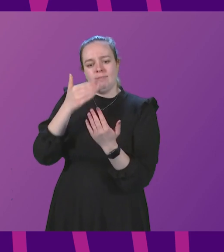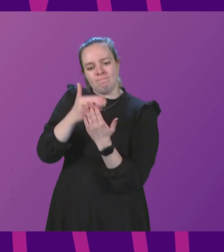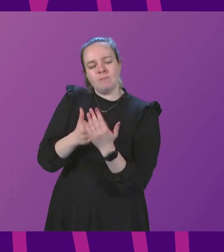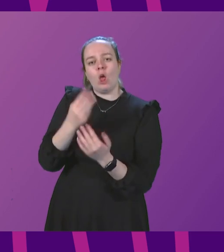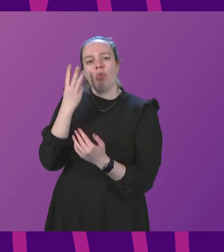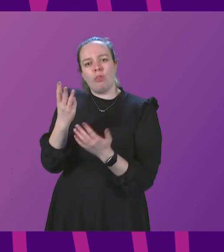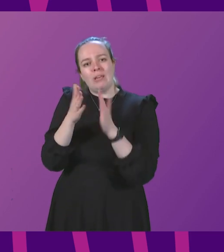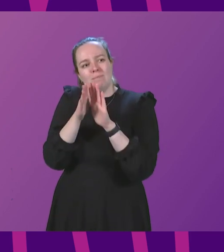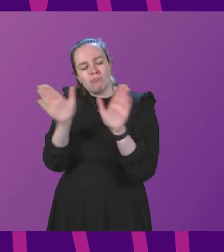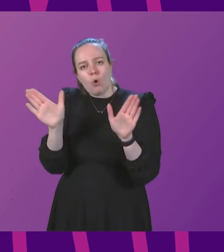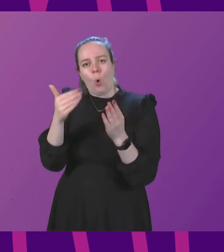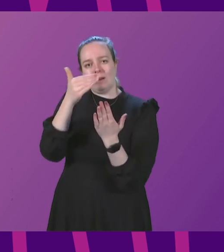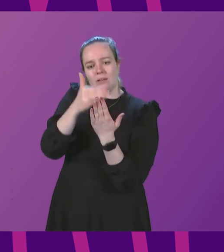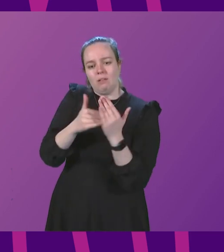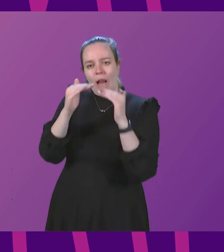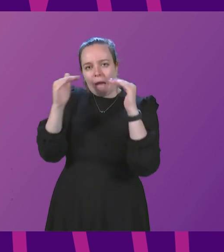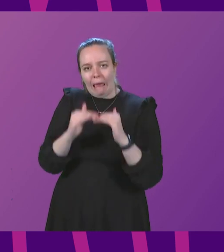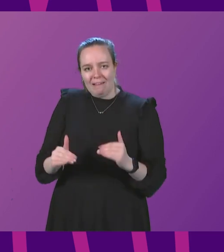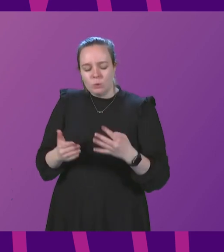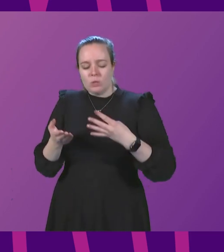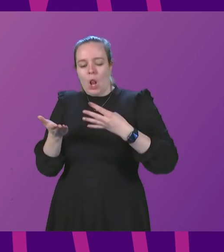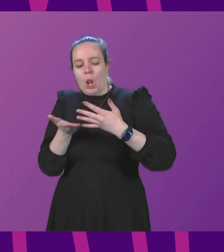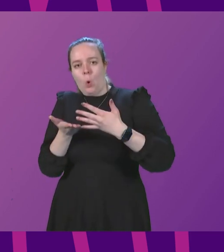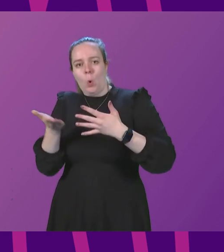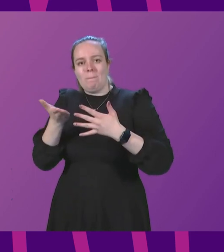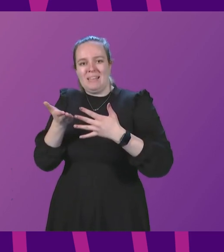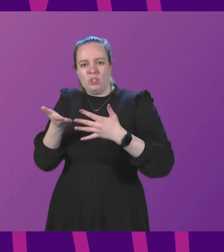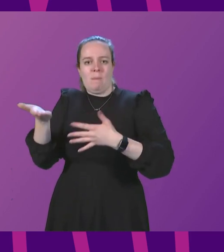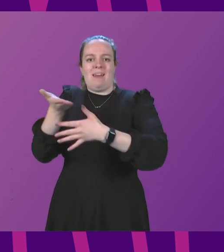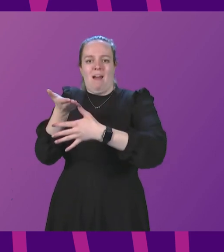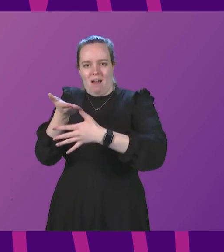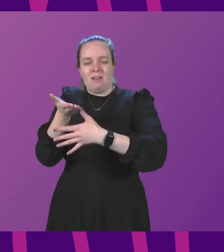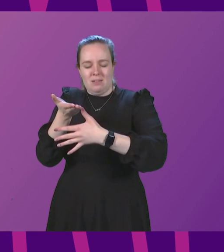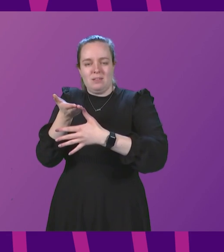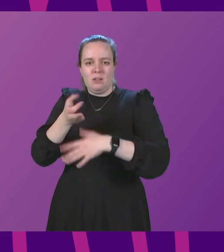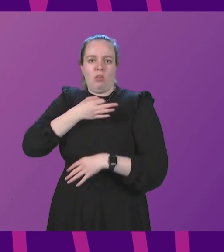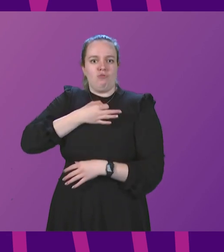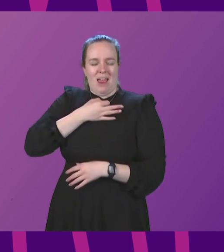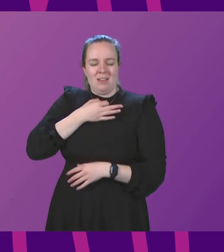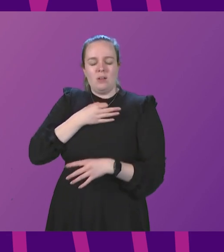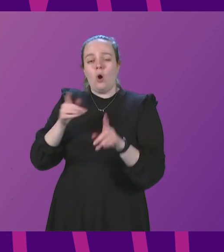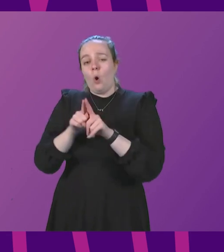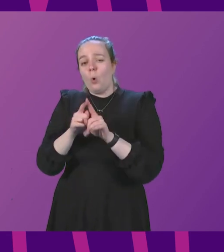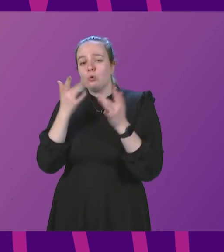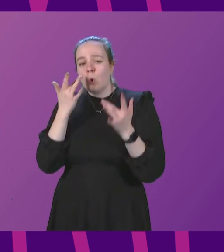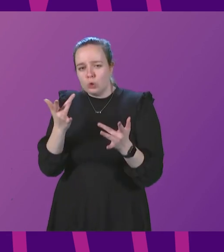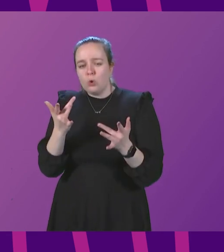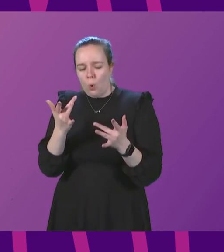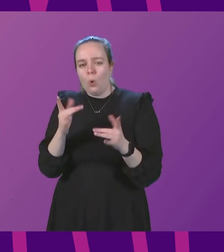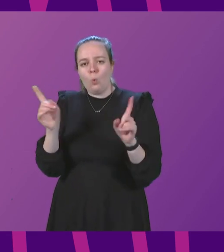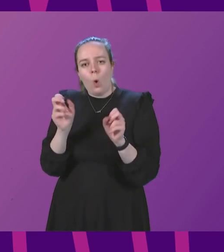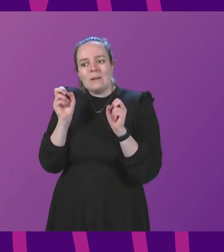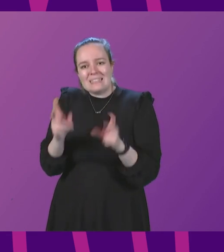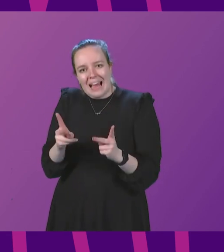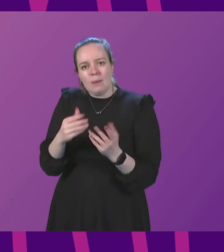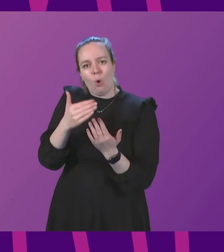levels of future potential threat, low, medium and high. It also offers illustrative examples of the type of